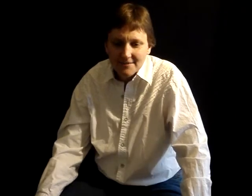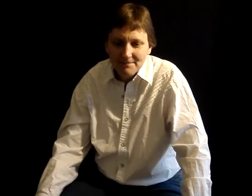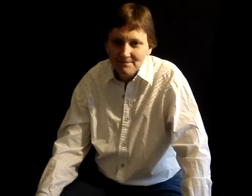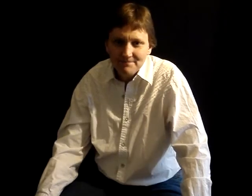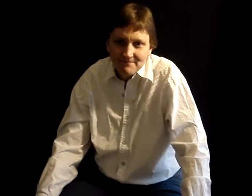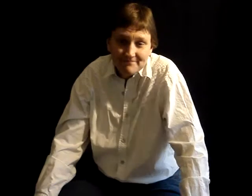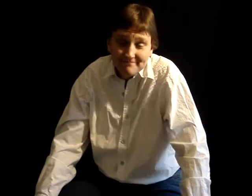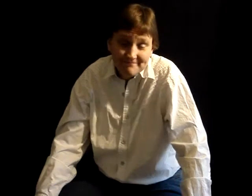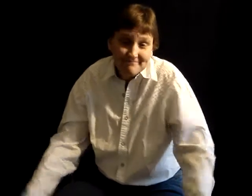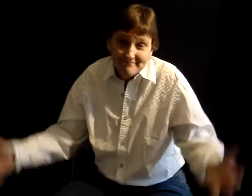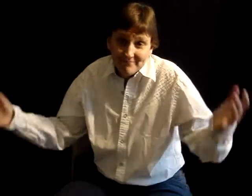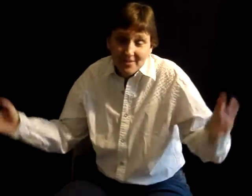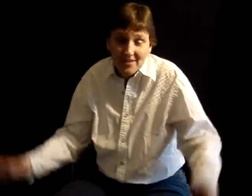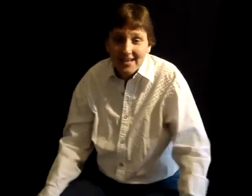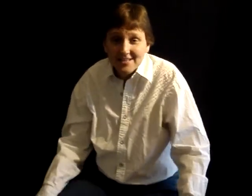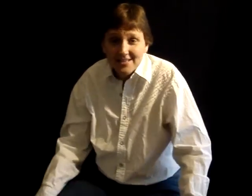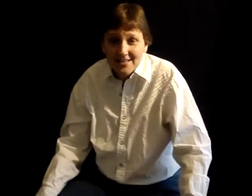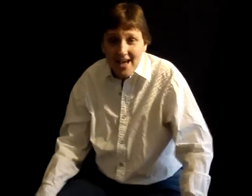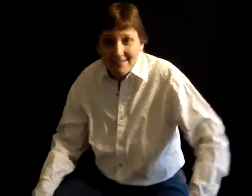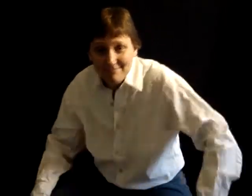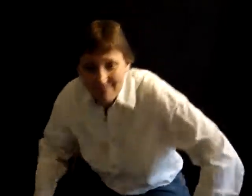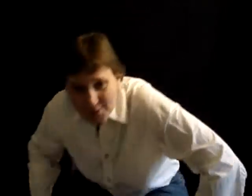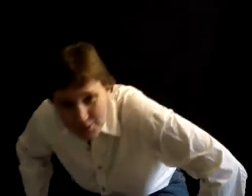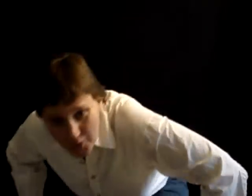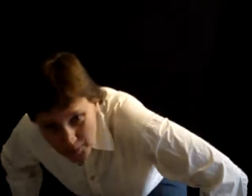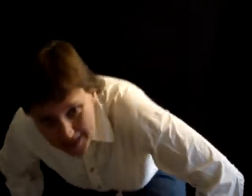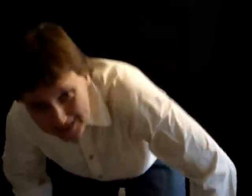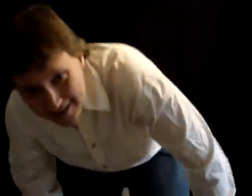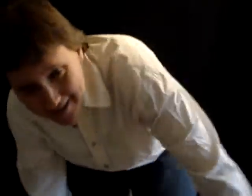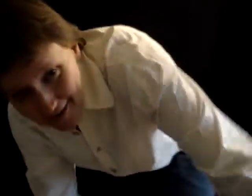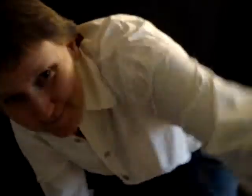I guess just that. Whistleblowermedia.com.